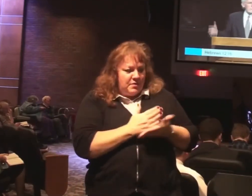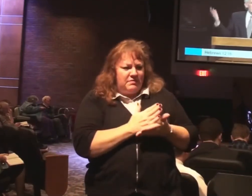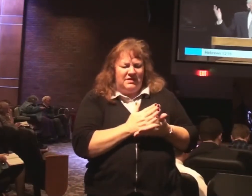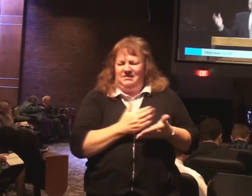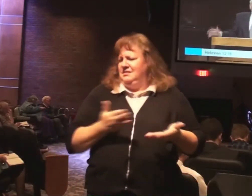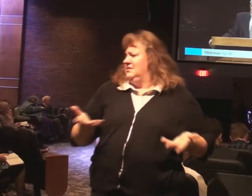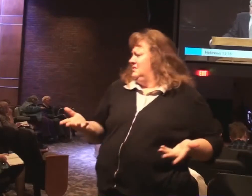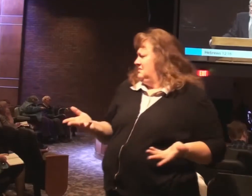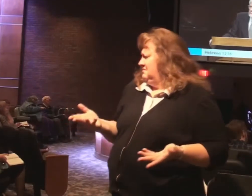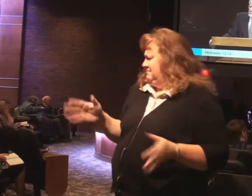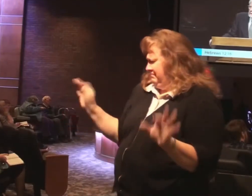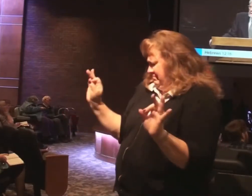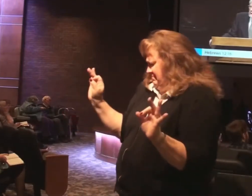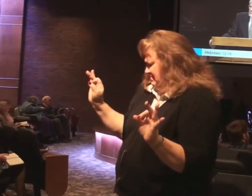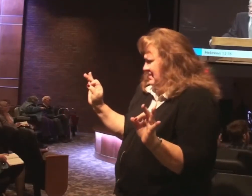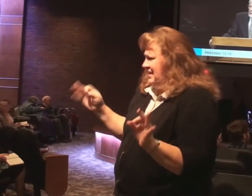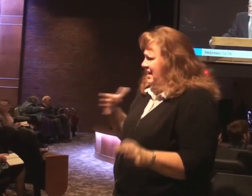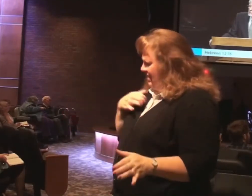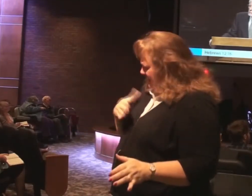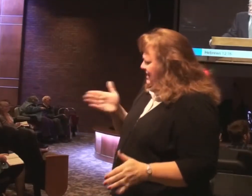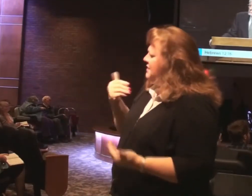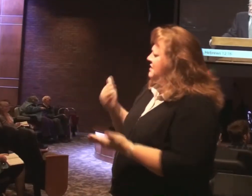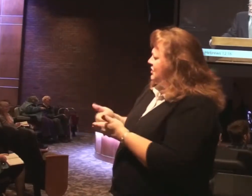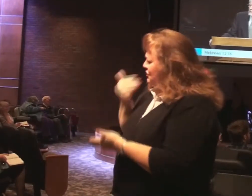what good is my birthright to me? I'd rather have the soup. Take it.